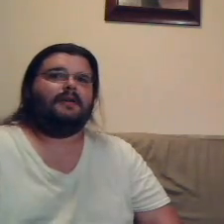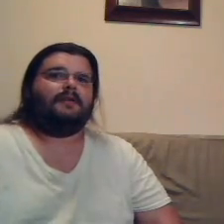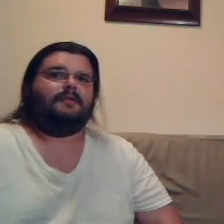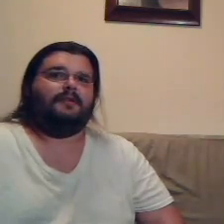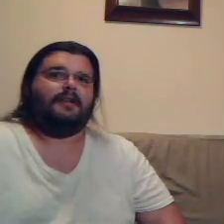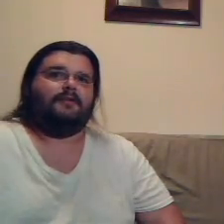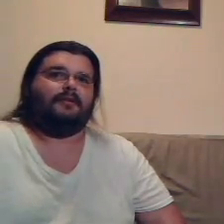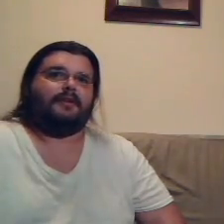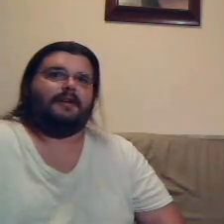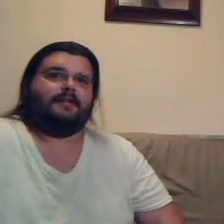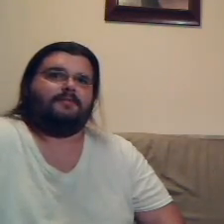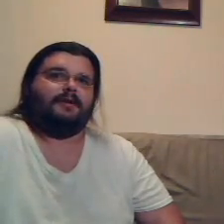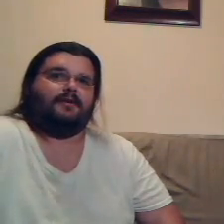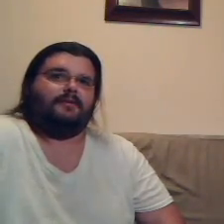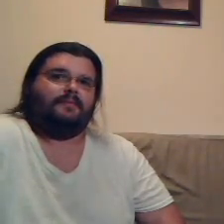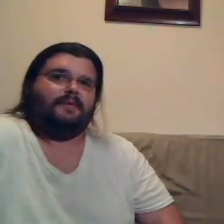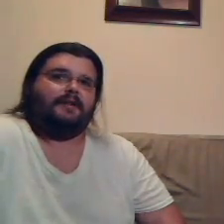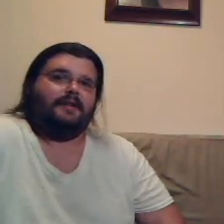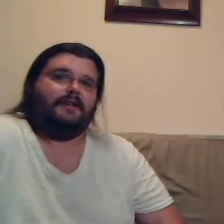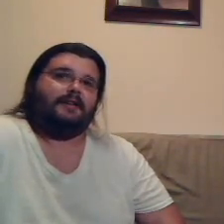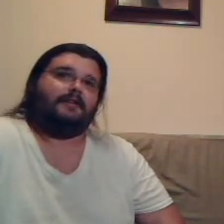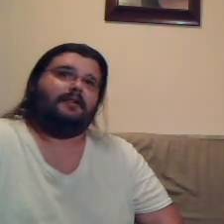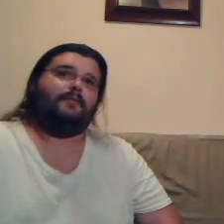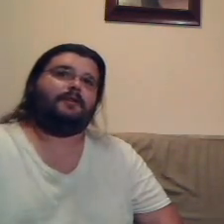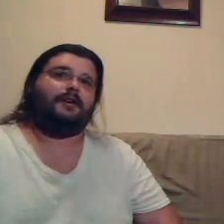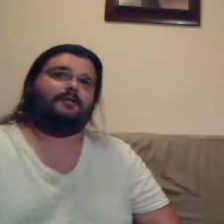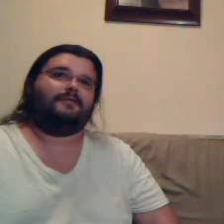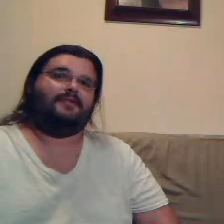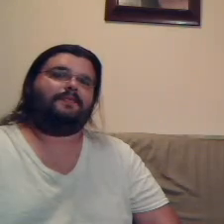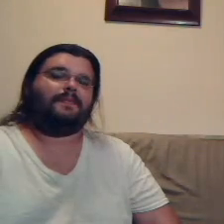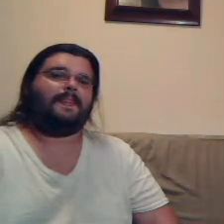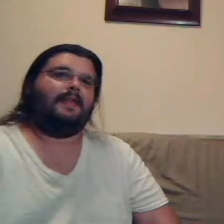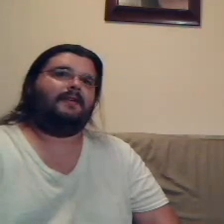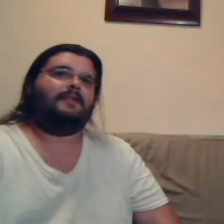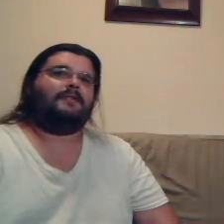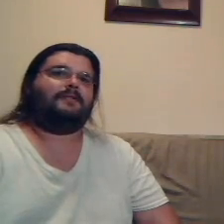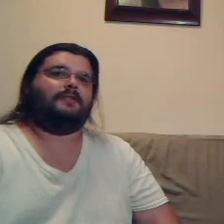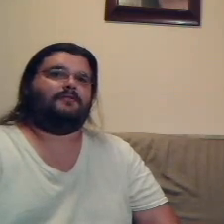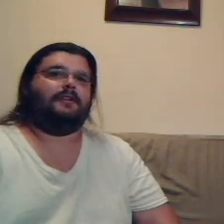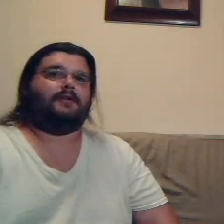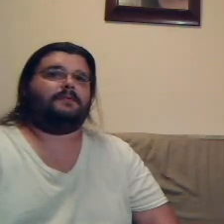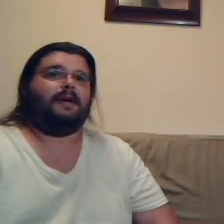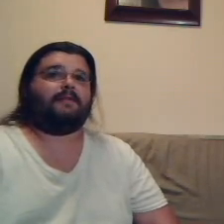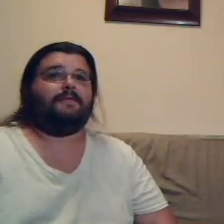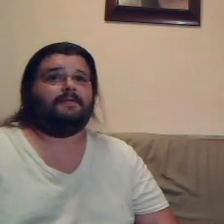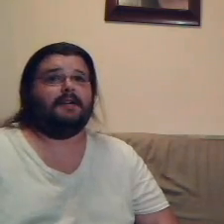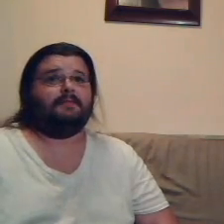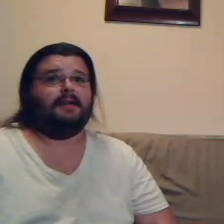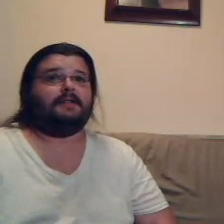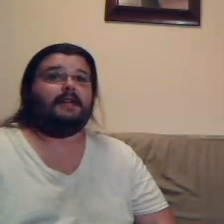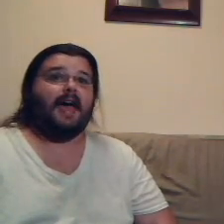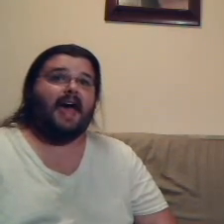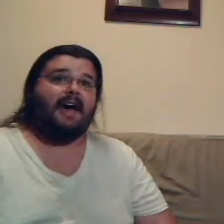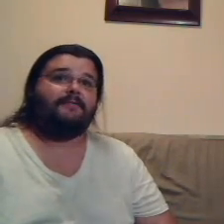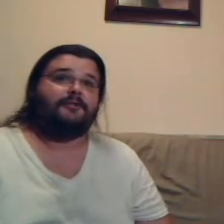You know, they ordered a kid's meal, and it didn't come with toast. So she comes back 15 minutes after,